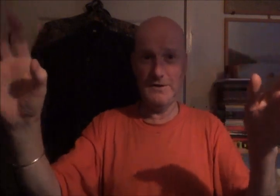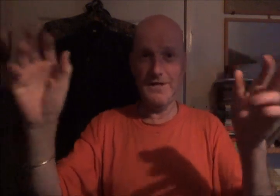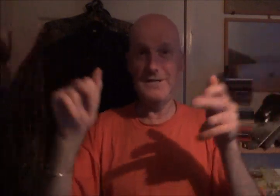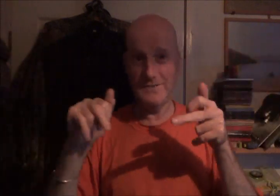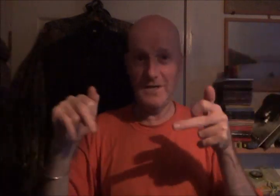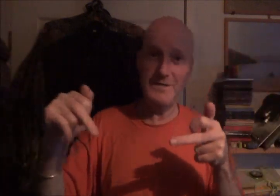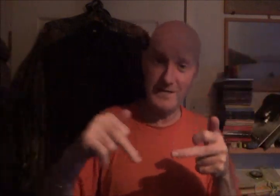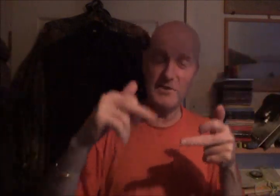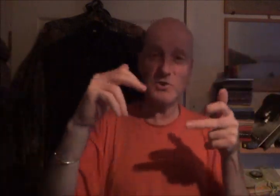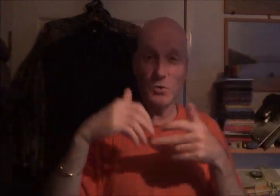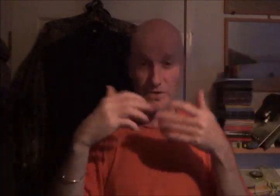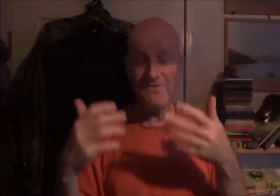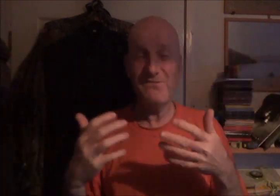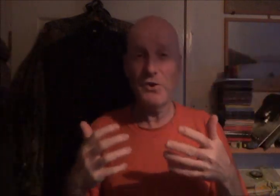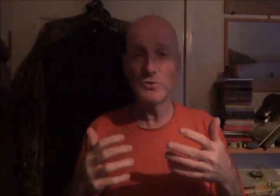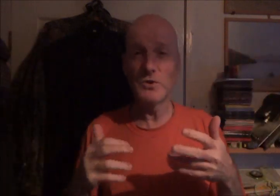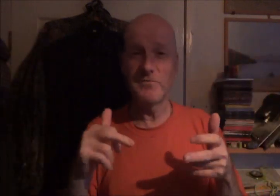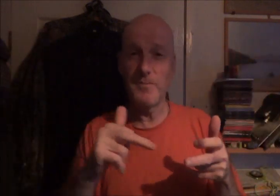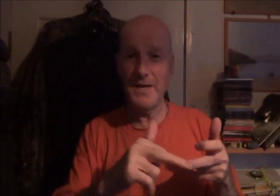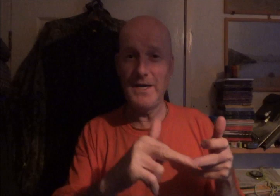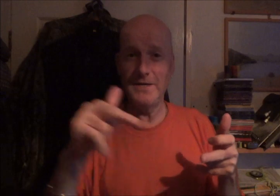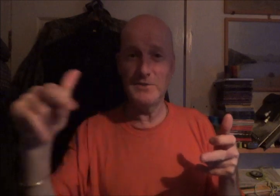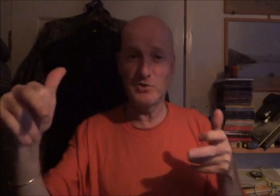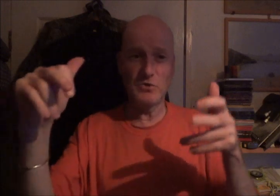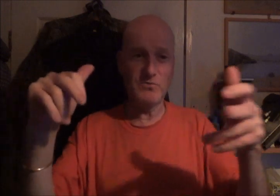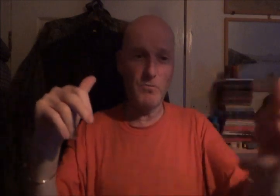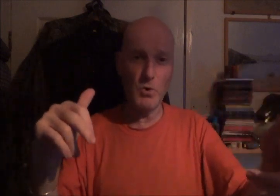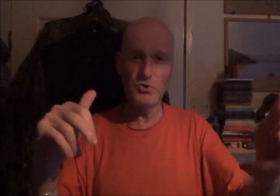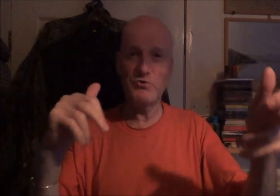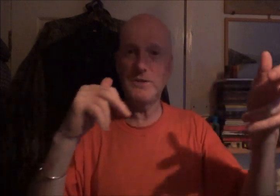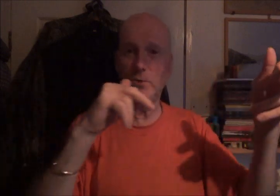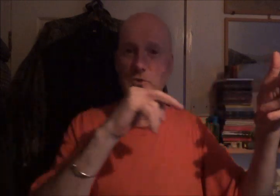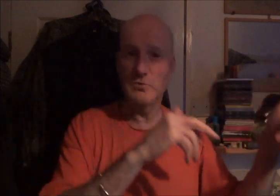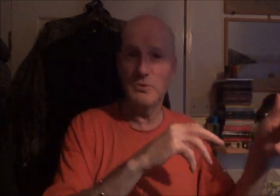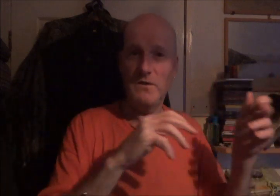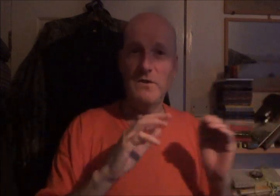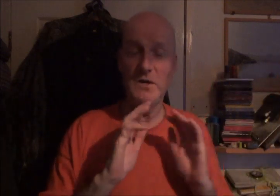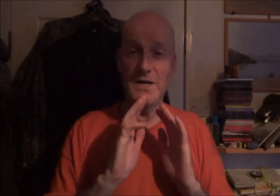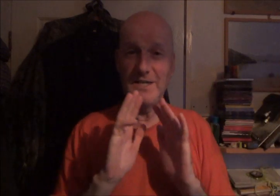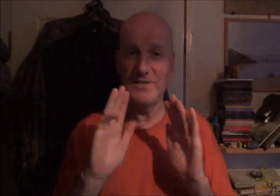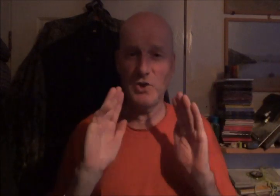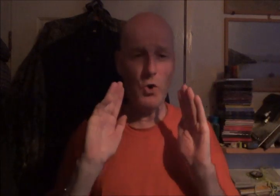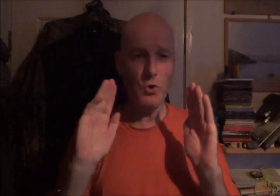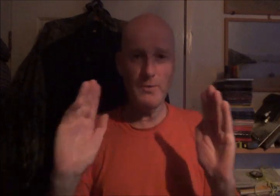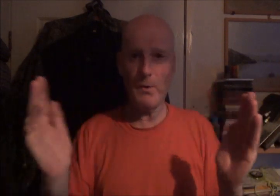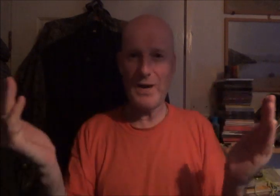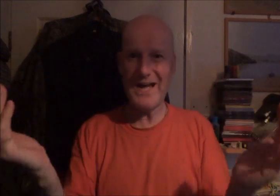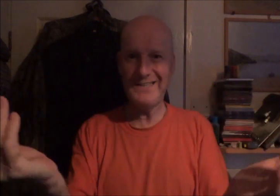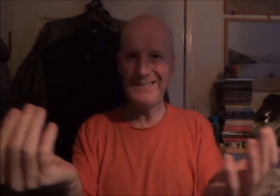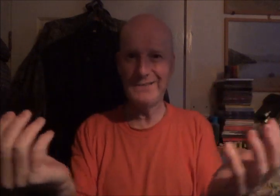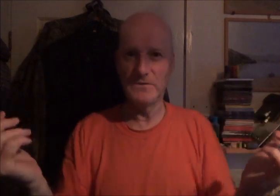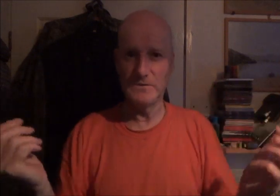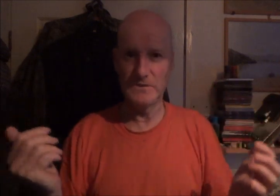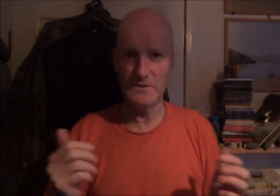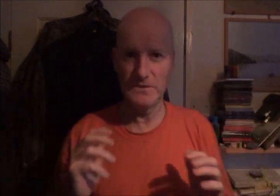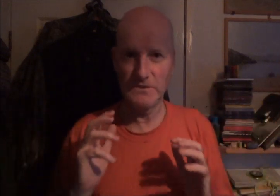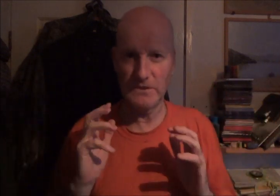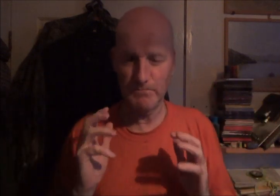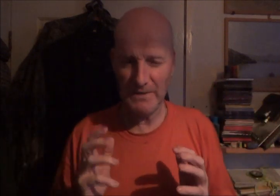And it follows on from there. It just goes from one trig point to another. And it's all about angles. That's